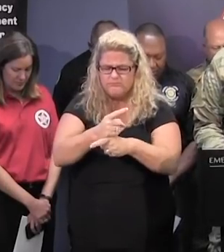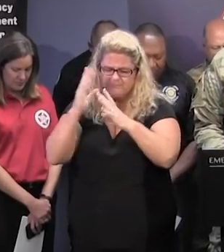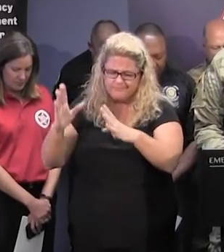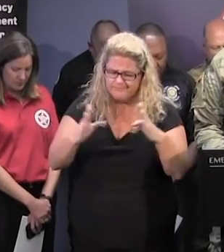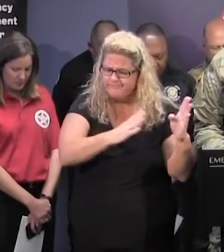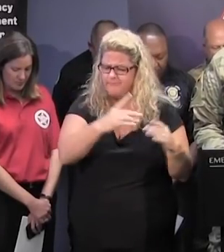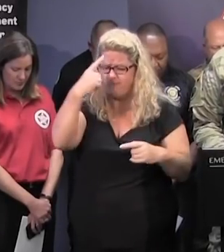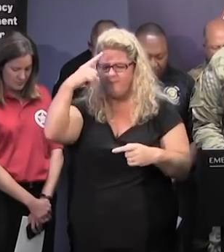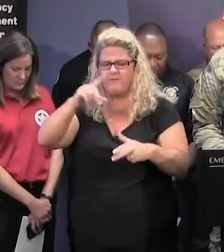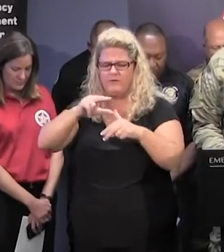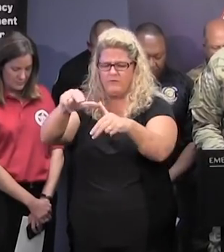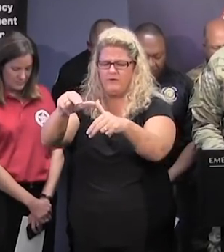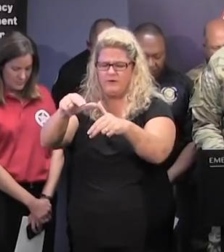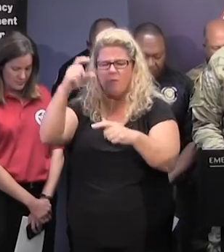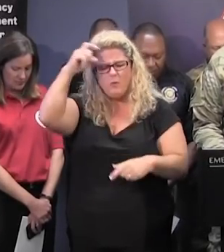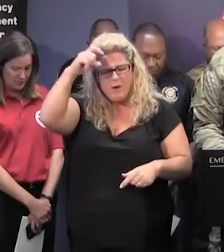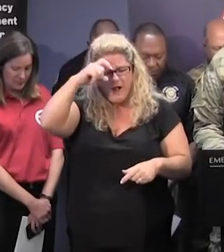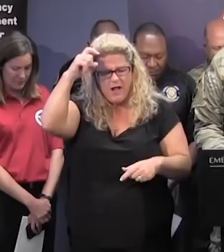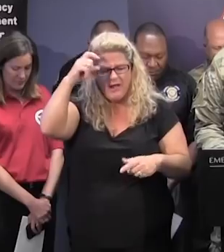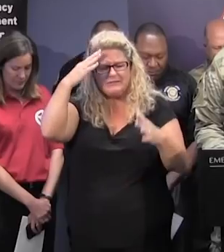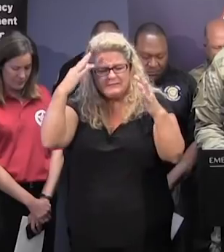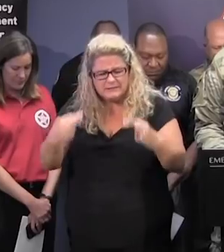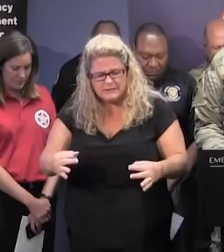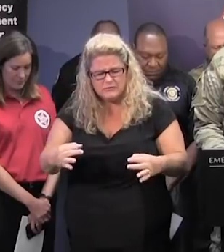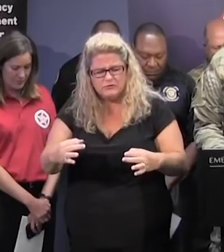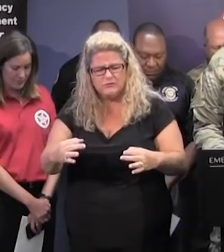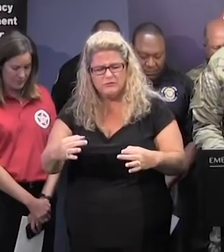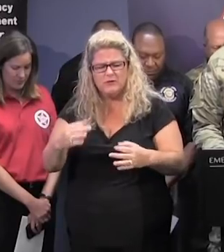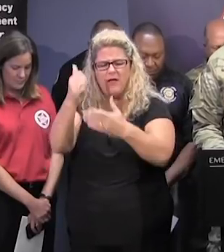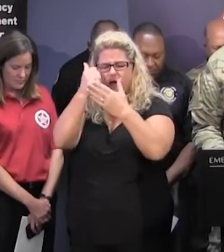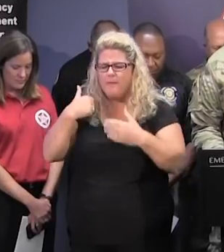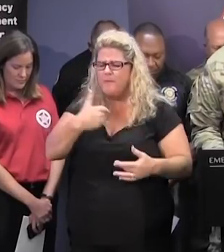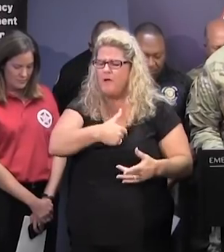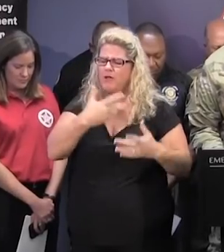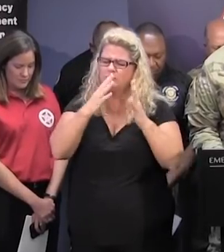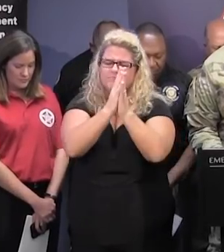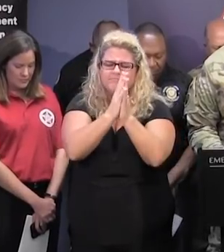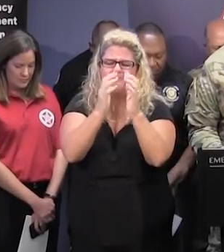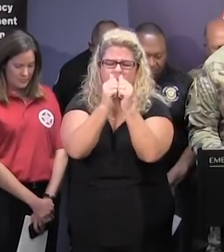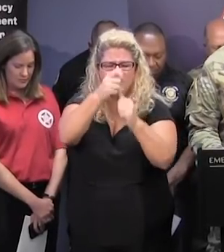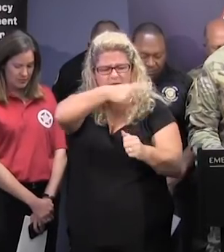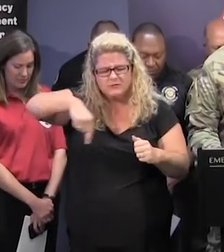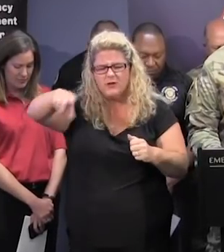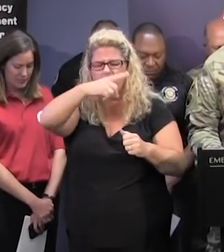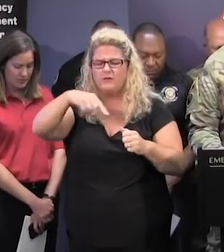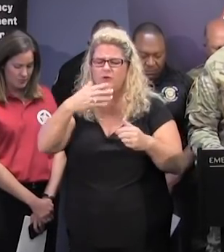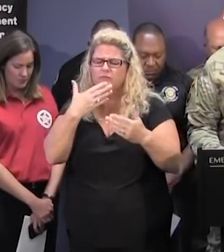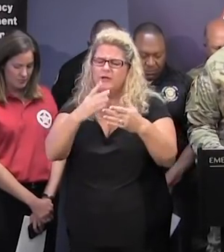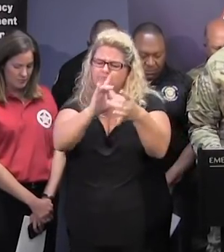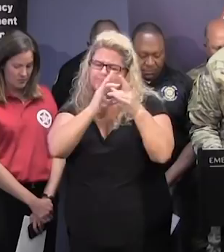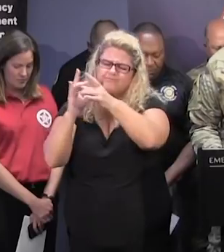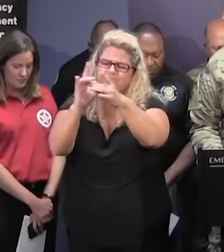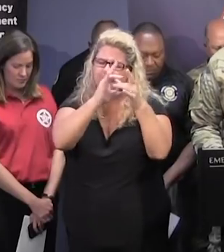for the storm. Help us to be wise in our decisions. Help draw us closer to each other and strengthen our bonds within